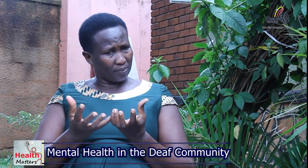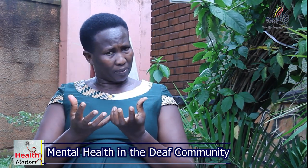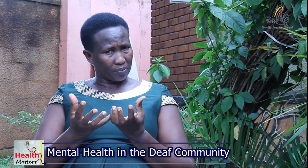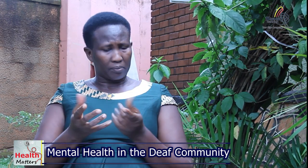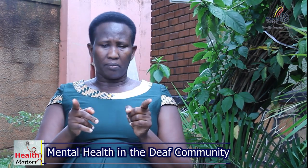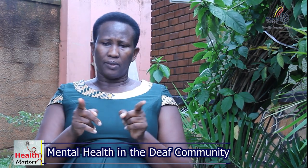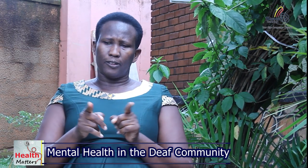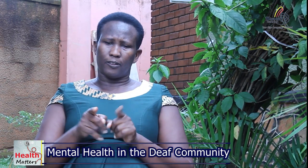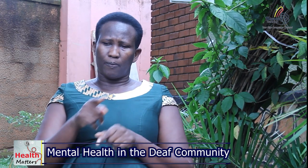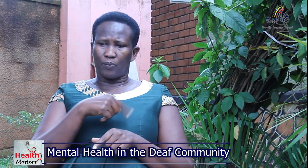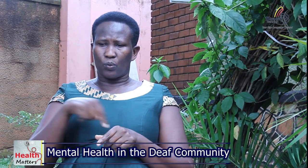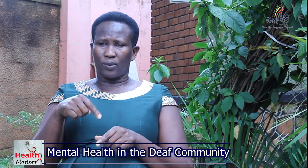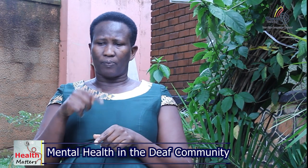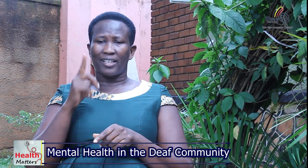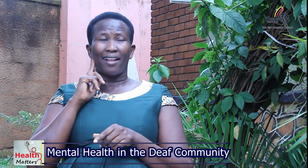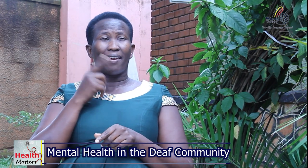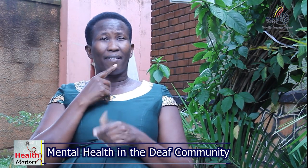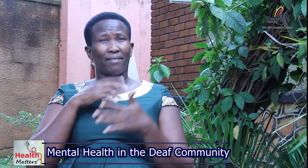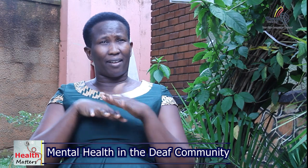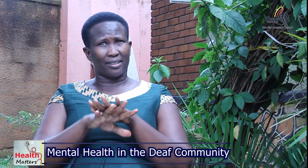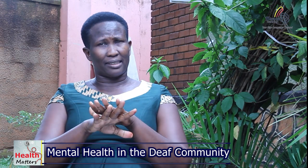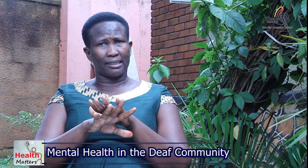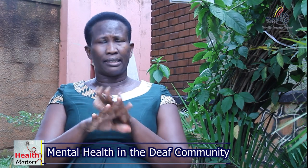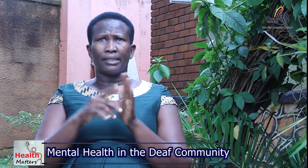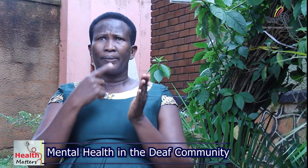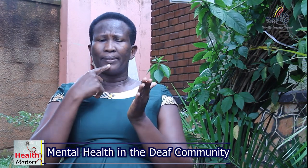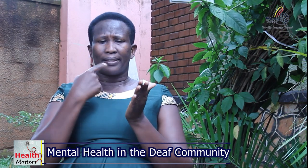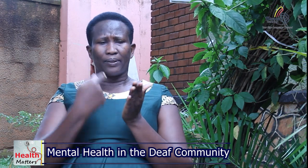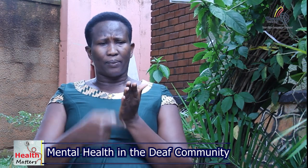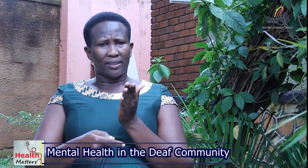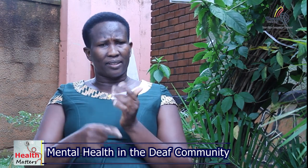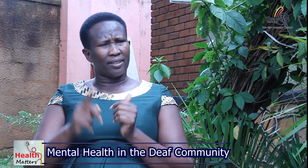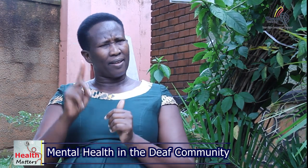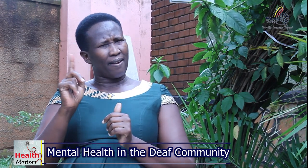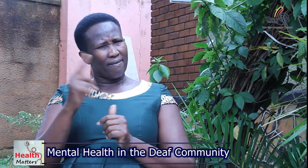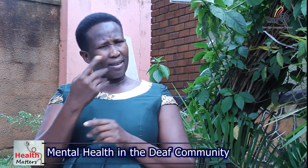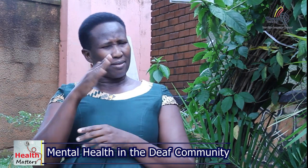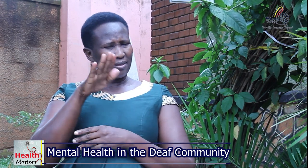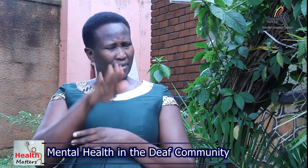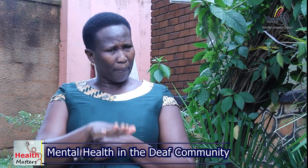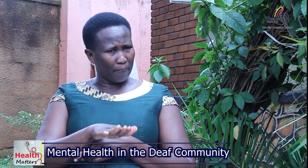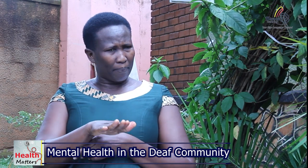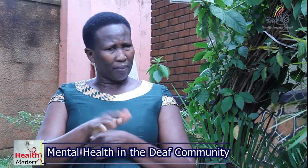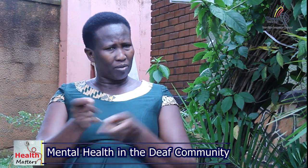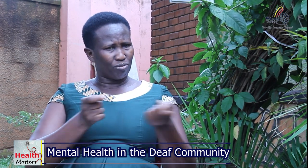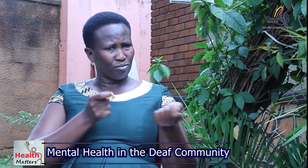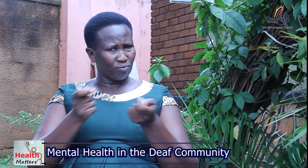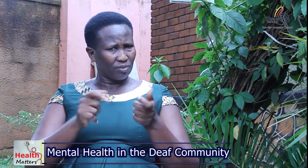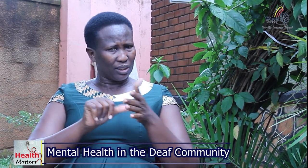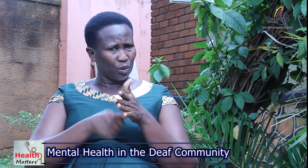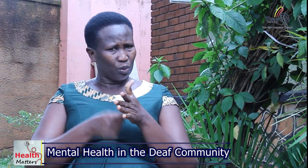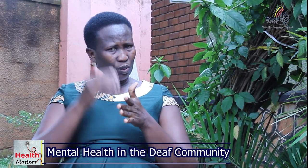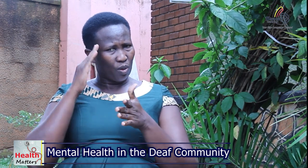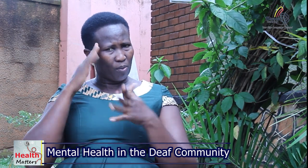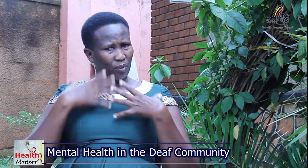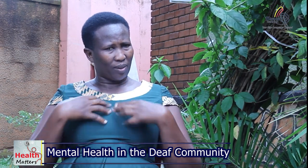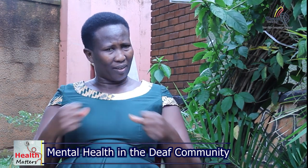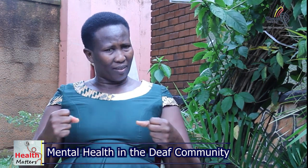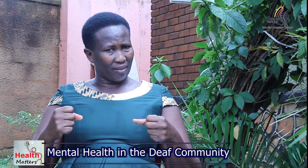experiences from different communities compared deaf like for example one step in what we